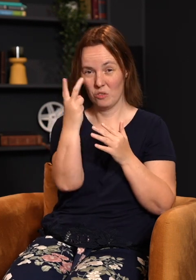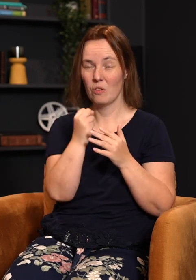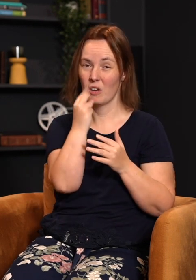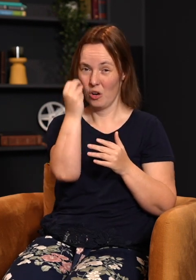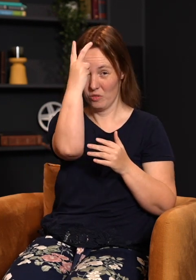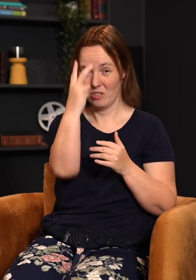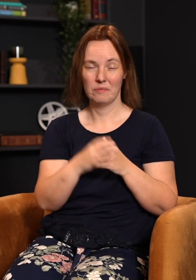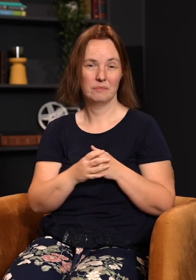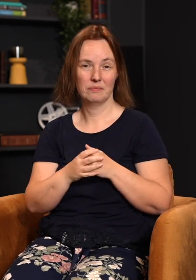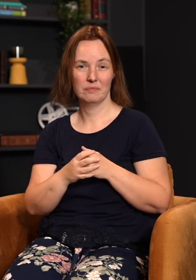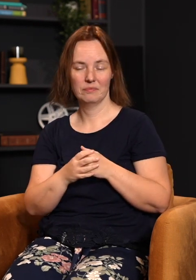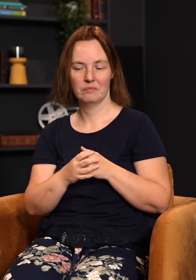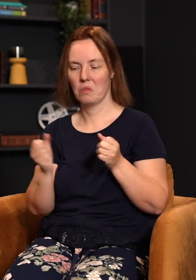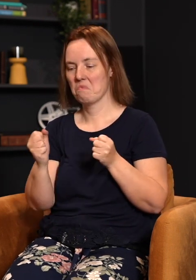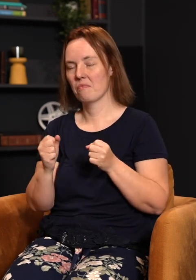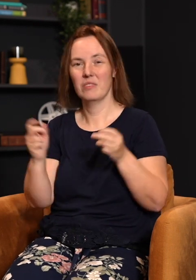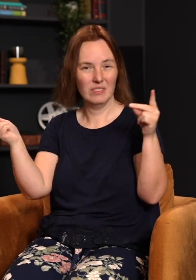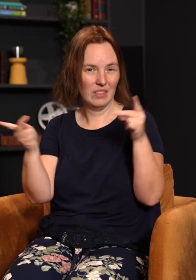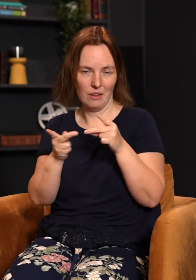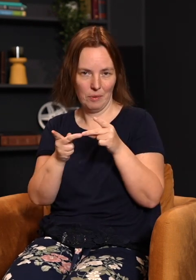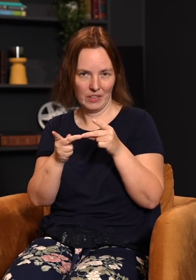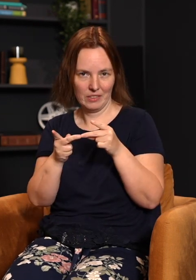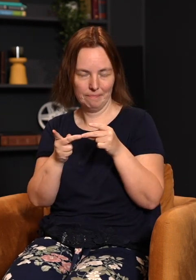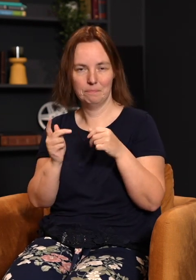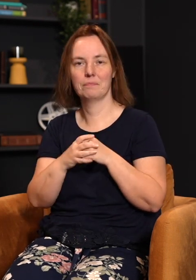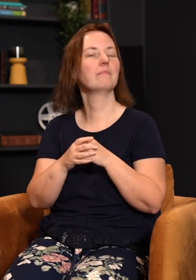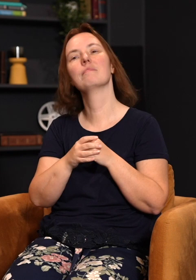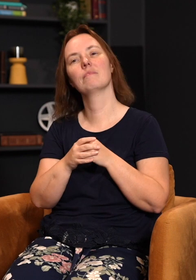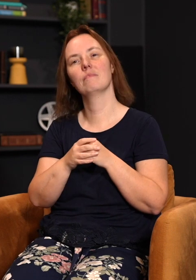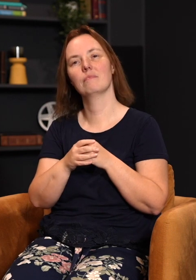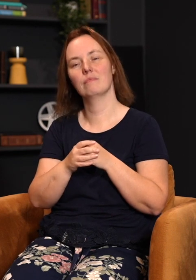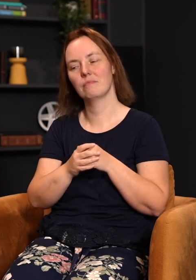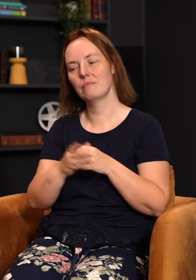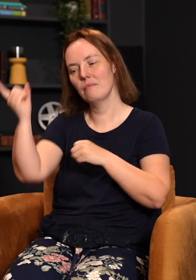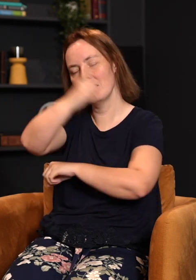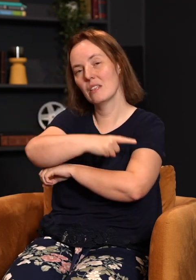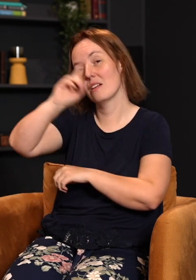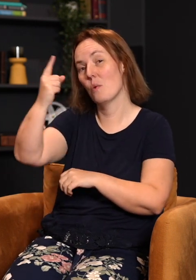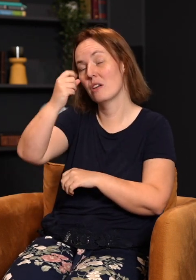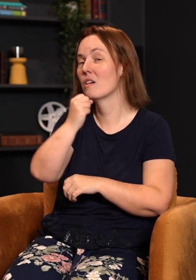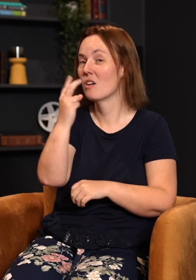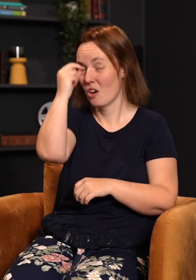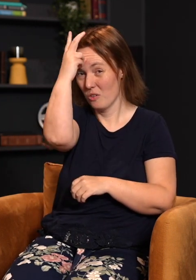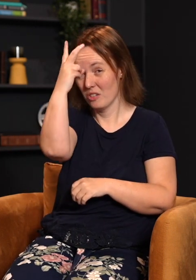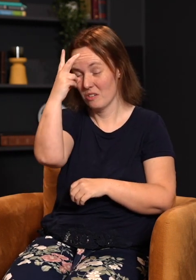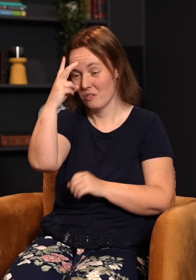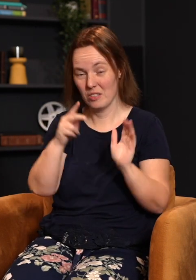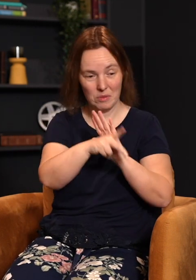choose two goats, with oat blemish spotless, two goats. On that day, one goat was